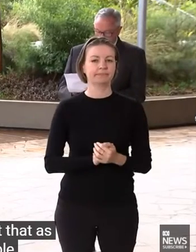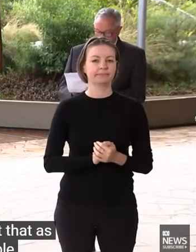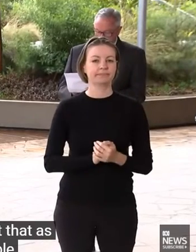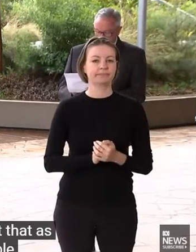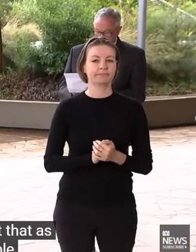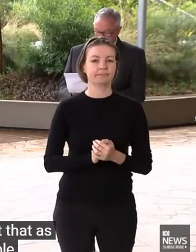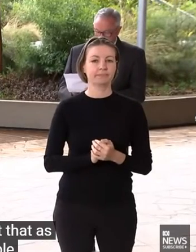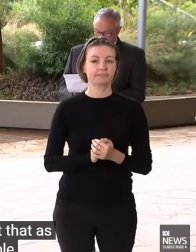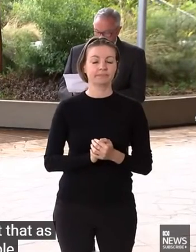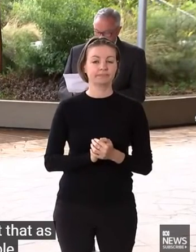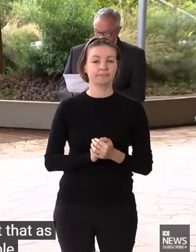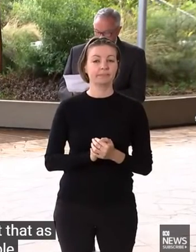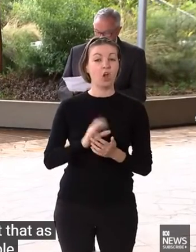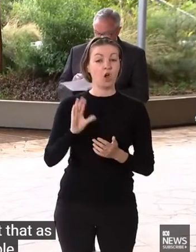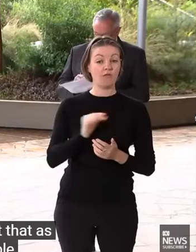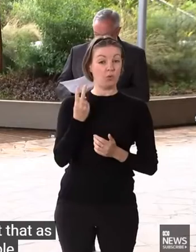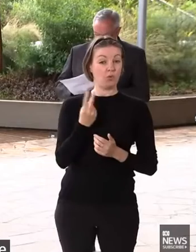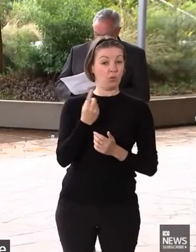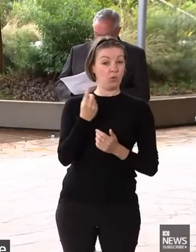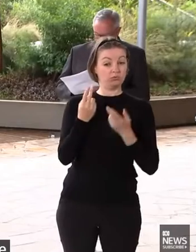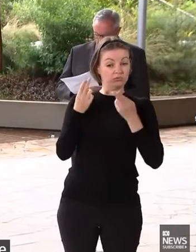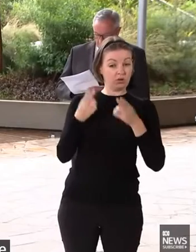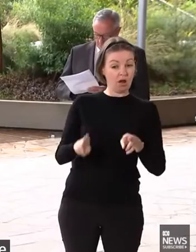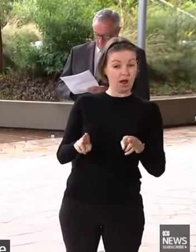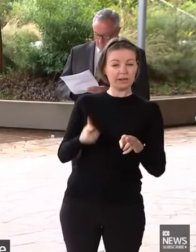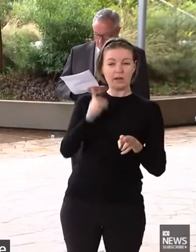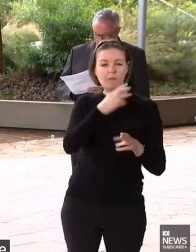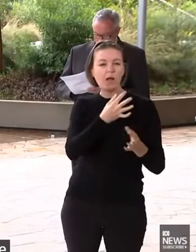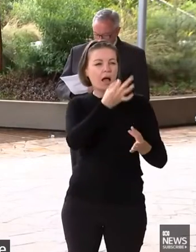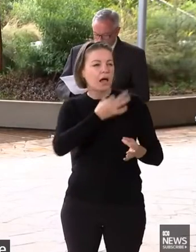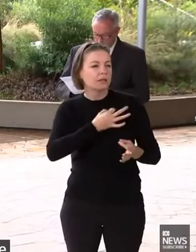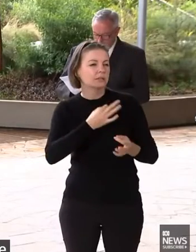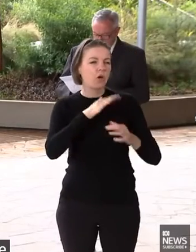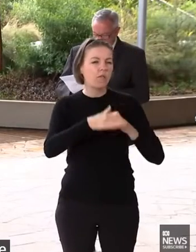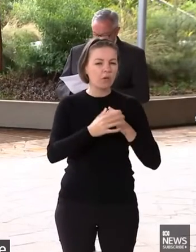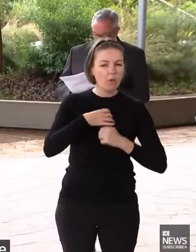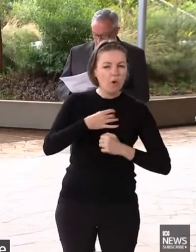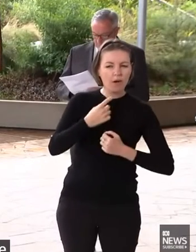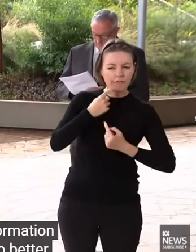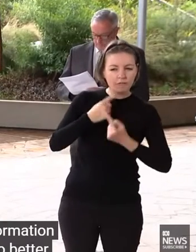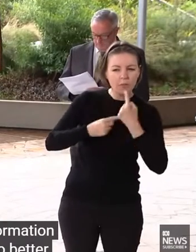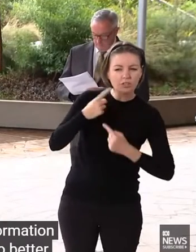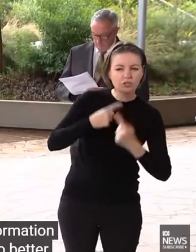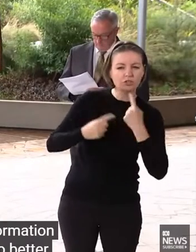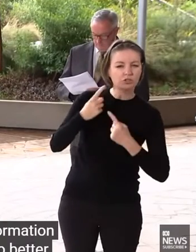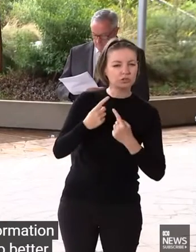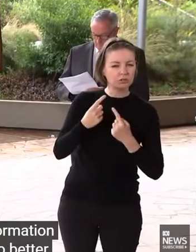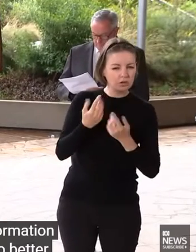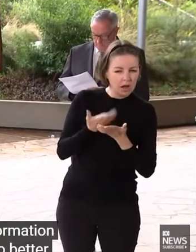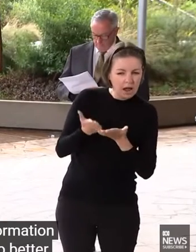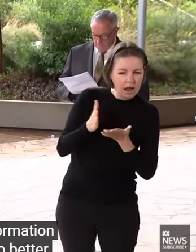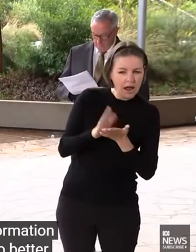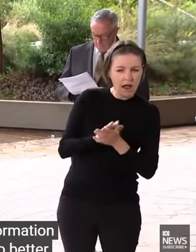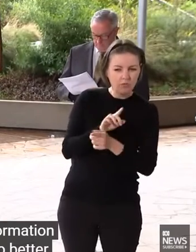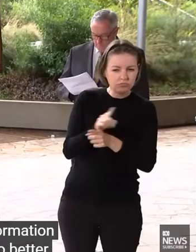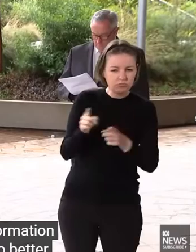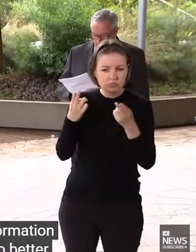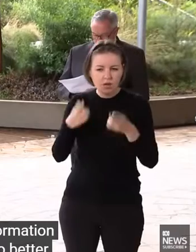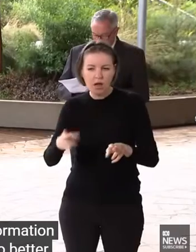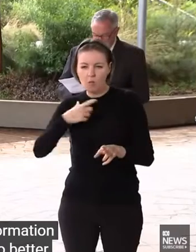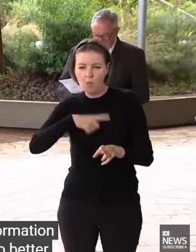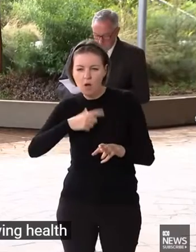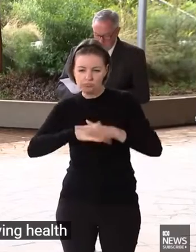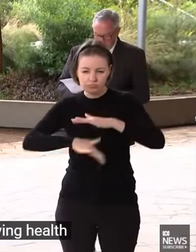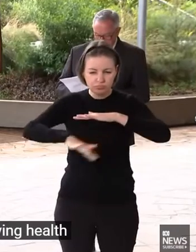we have had some requests for more information around the deaths to better understand the underlying health conditions.